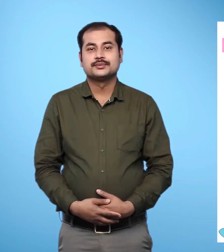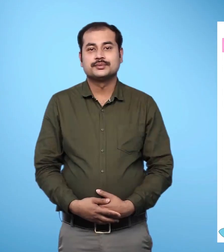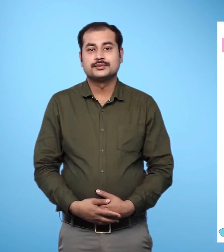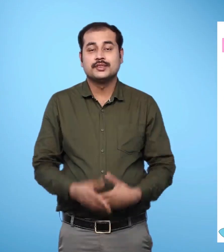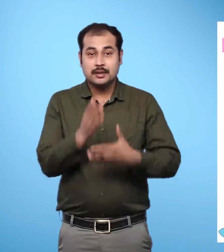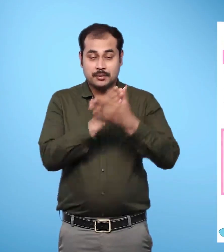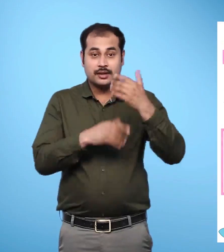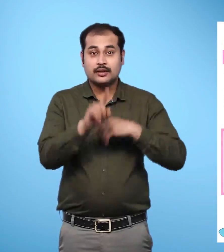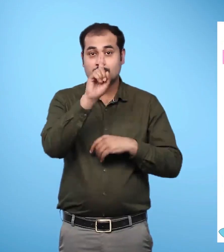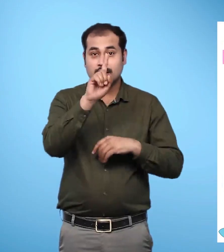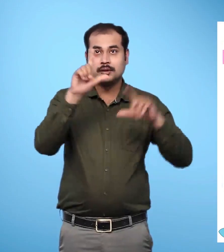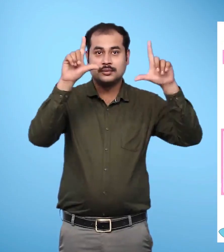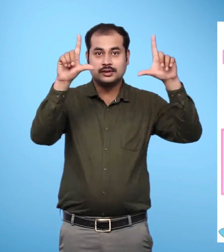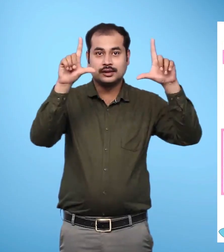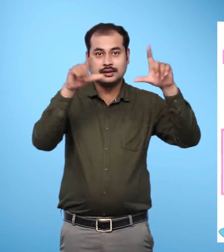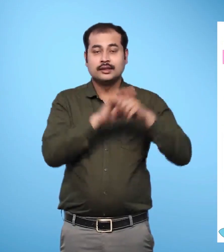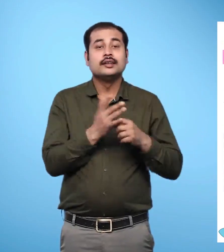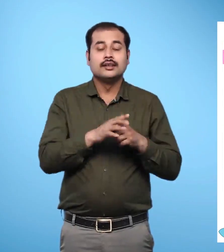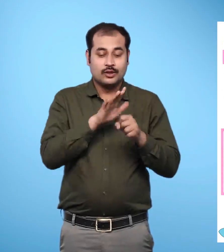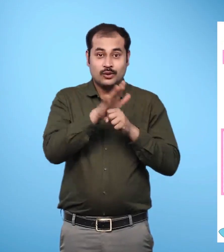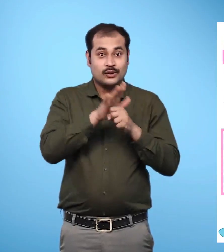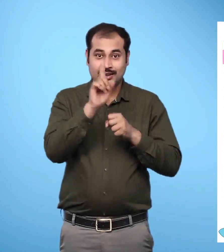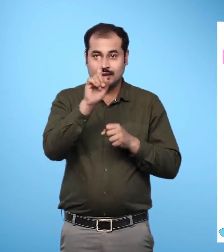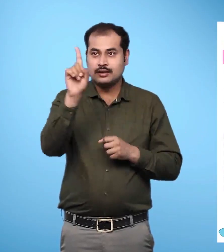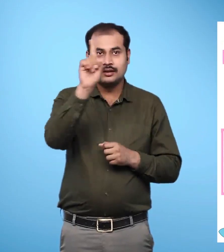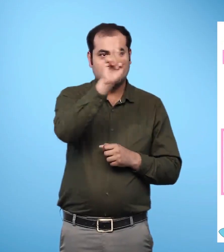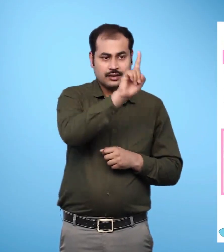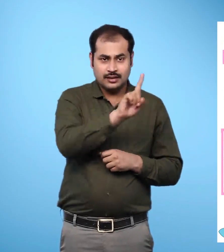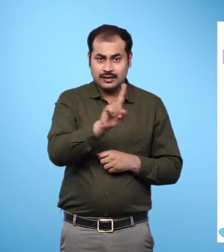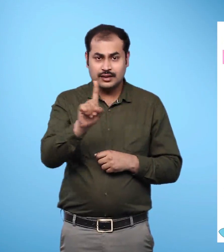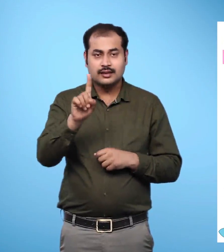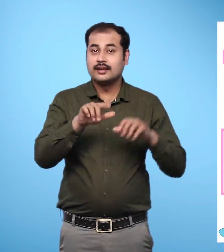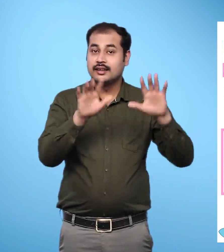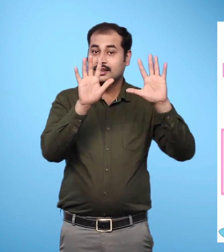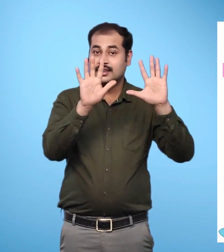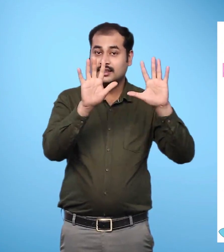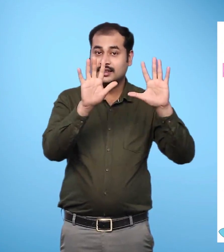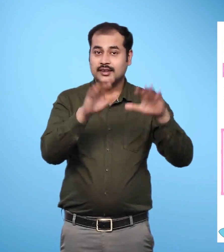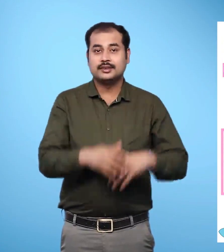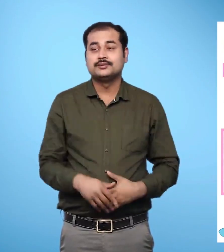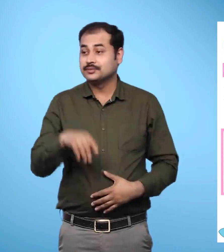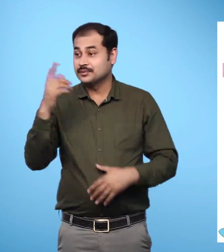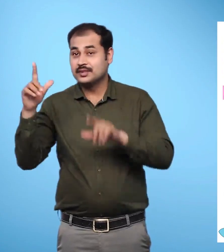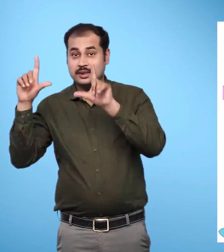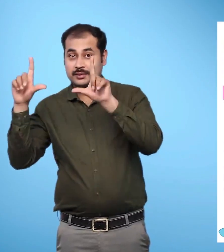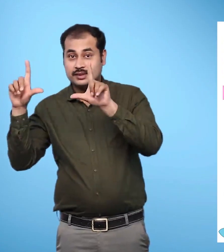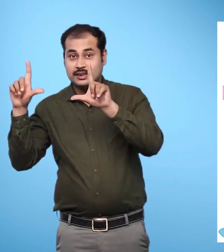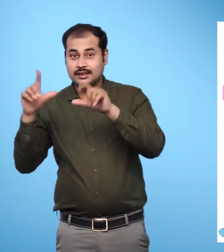1 Picture 1 Shows 10 sticks spread inside the box. Picture 2